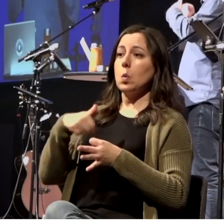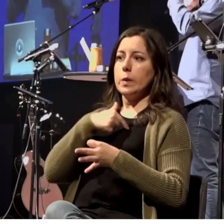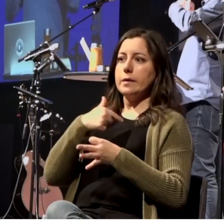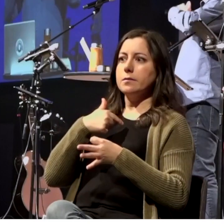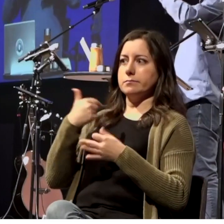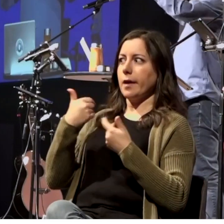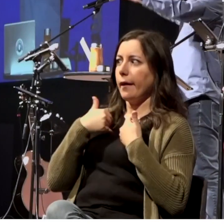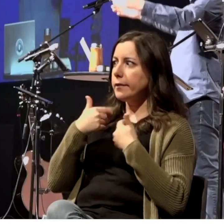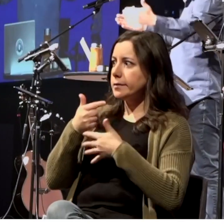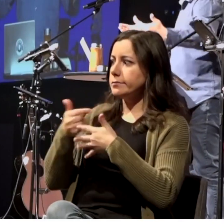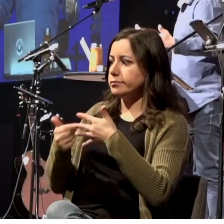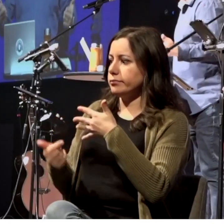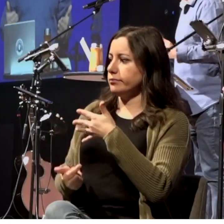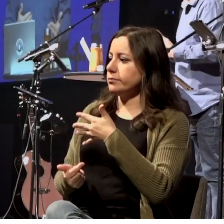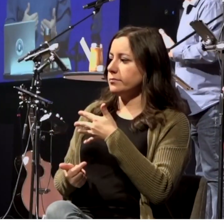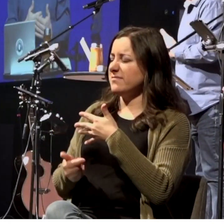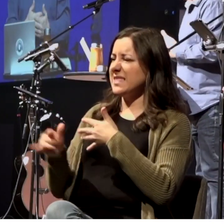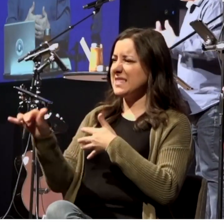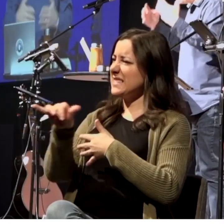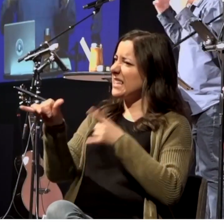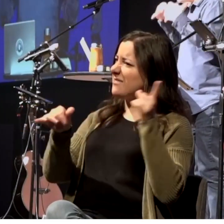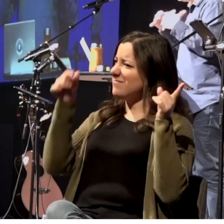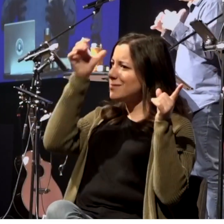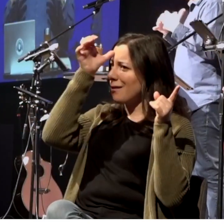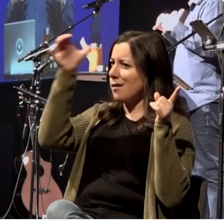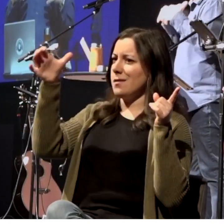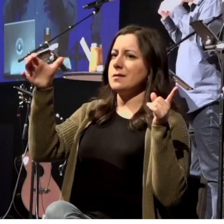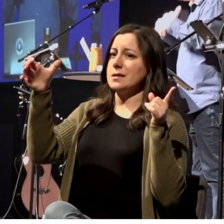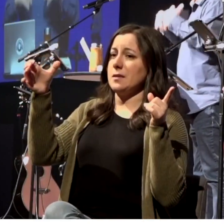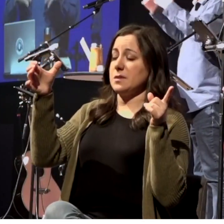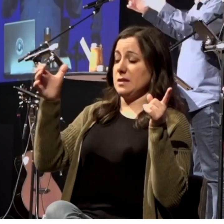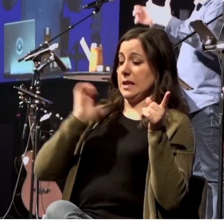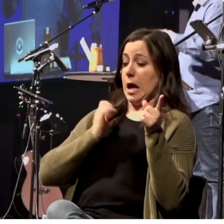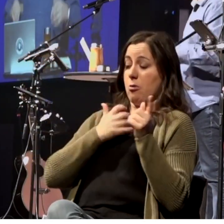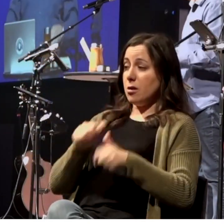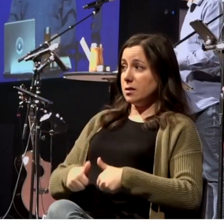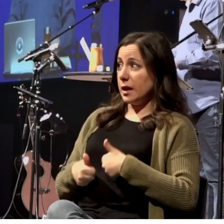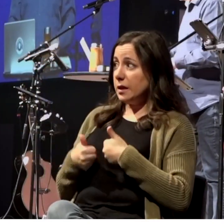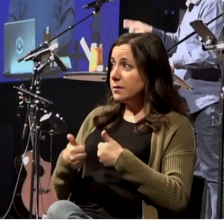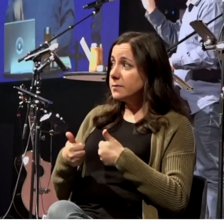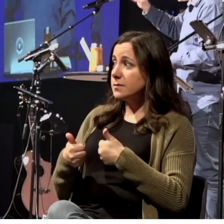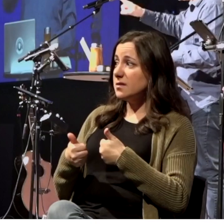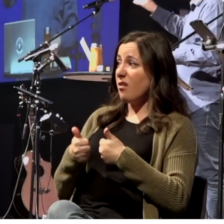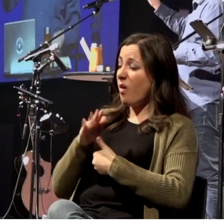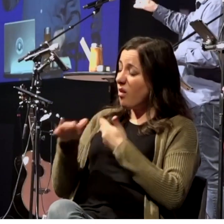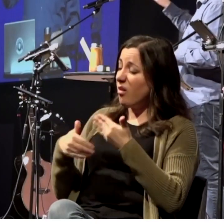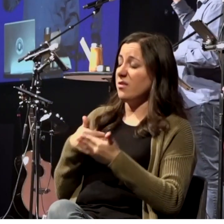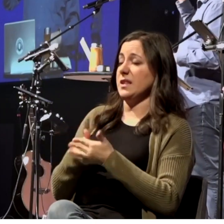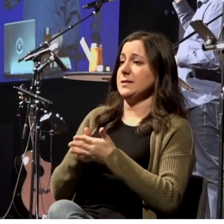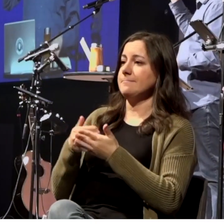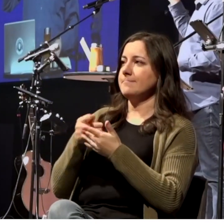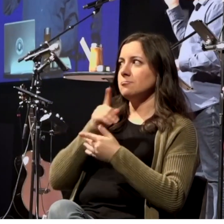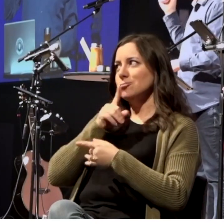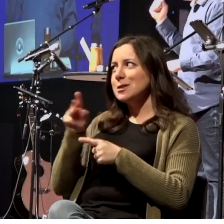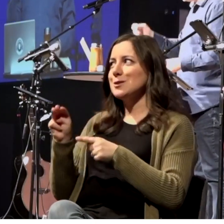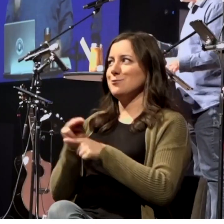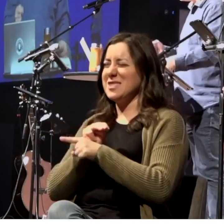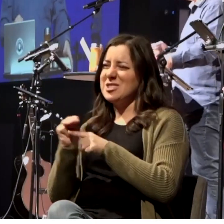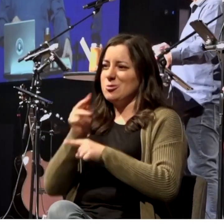life is ministry under the Lord. Everything that we do is ministry under the Lord. And where we go is just one part